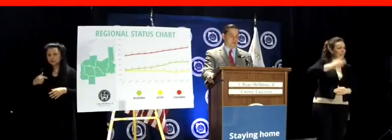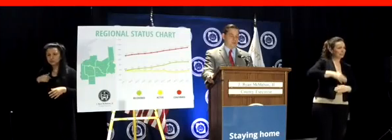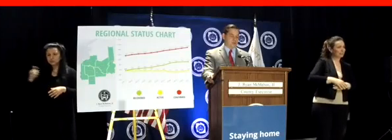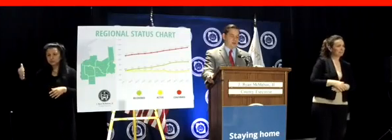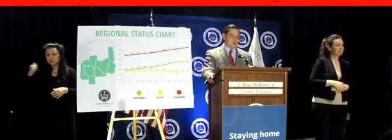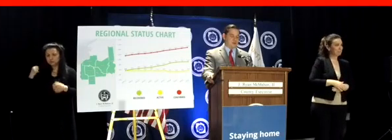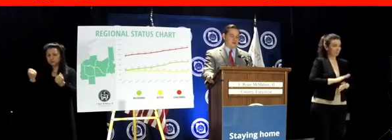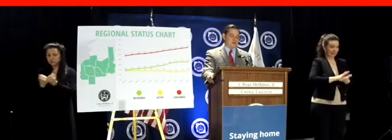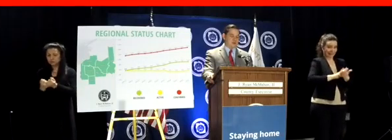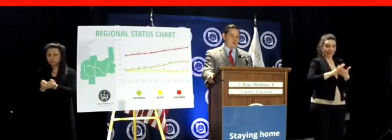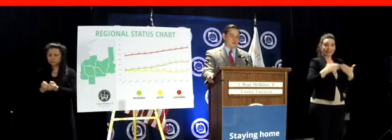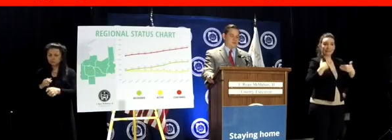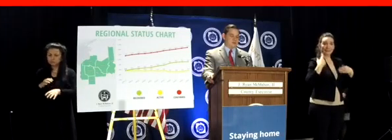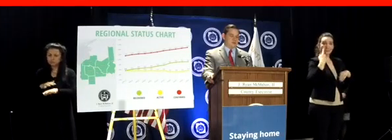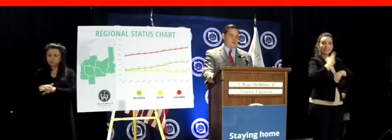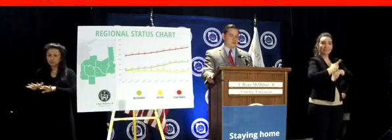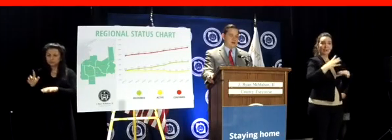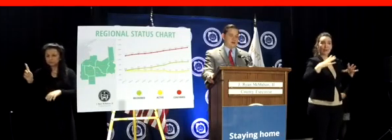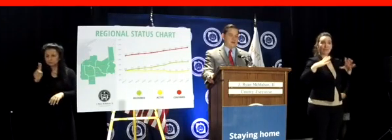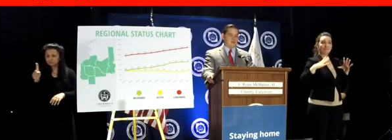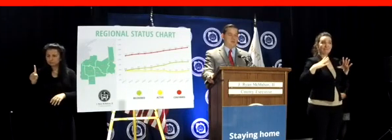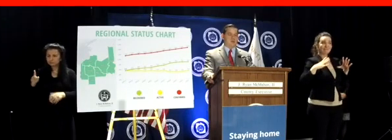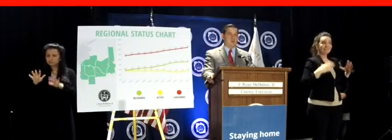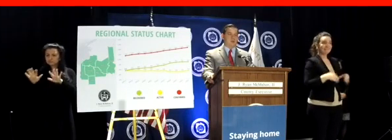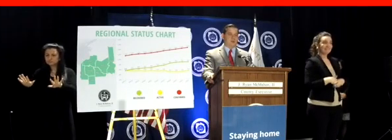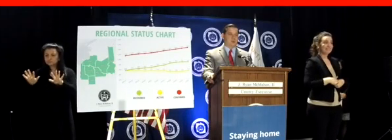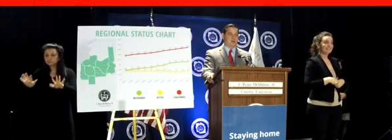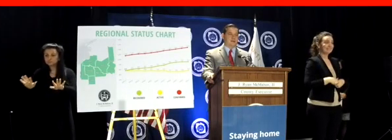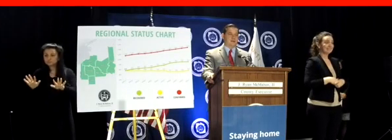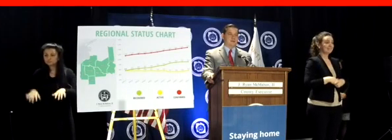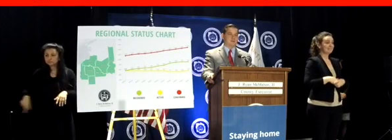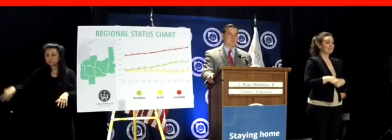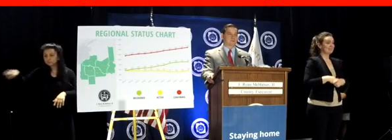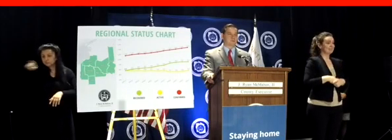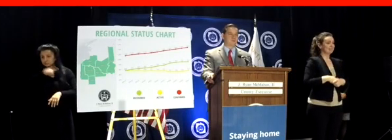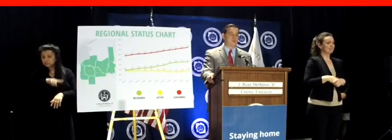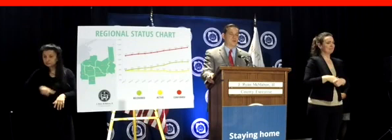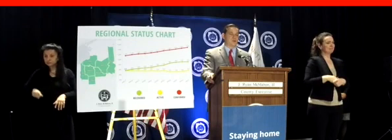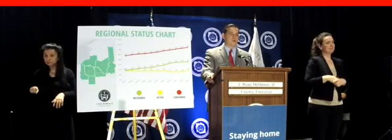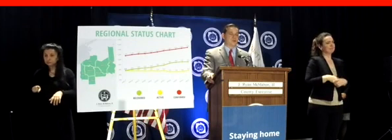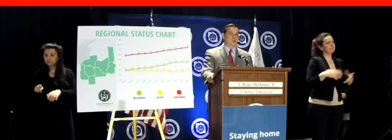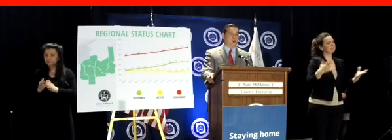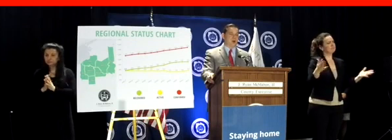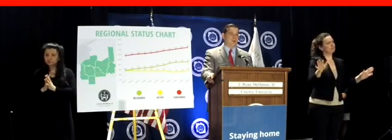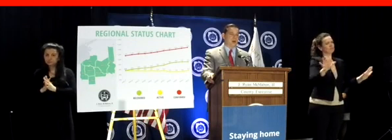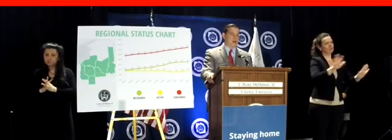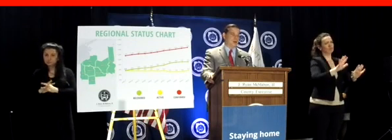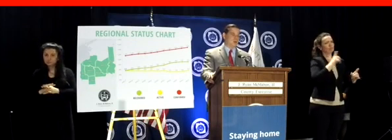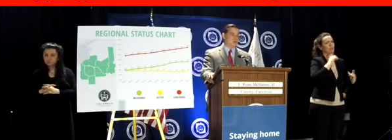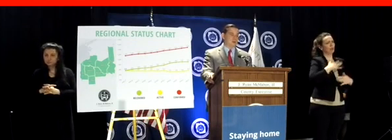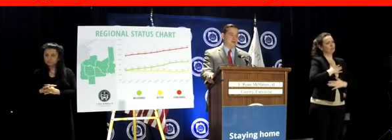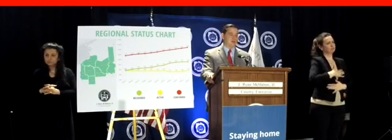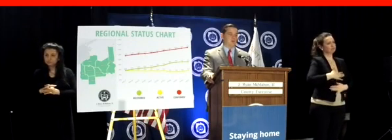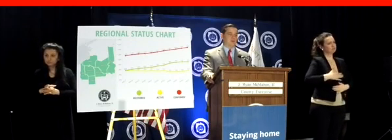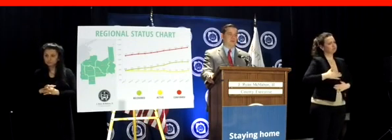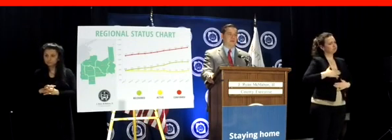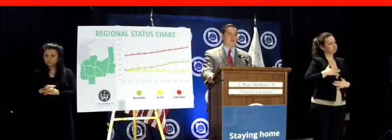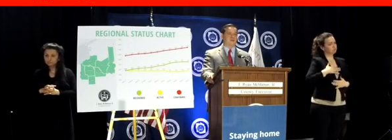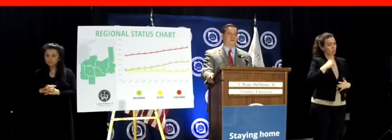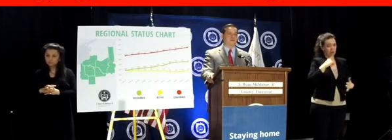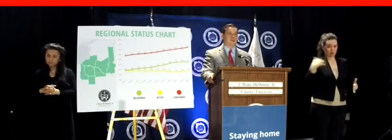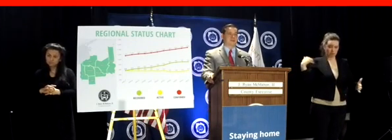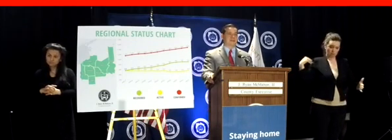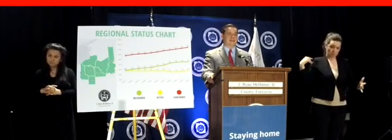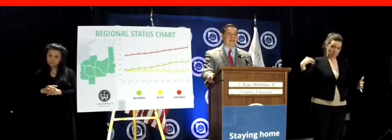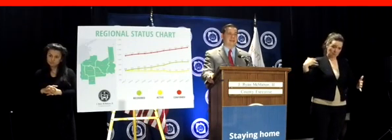We want to appreciate everything that everybody's doing in this process. We've come a long way over the last 45